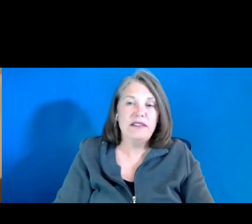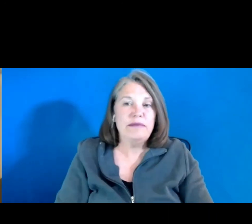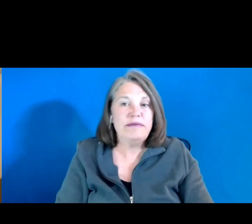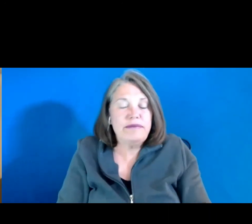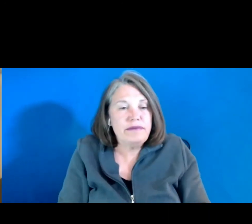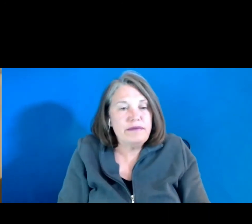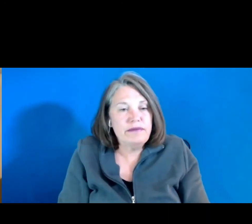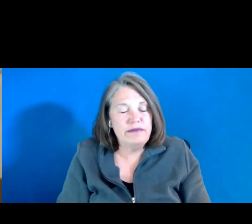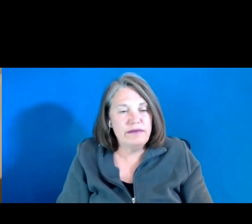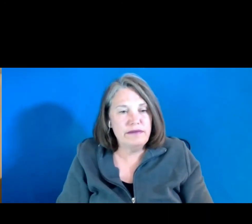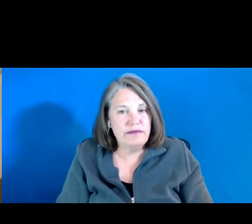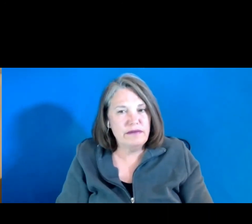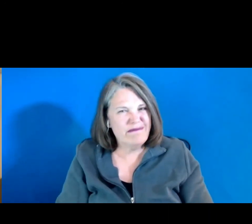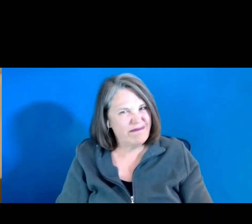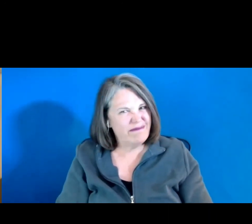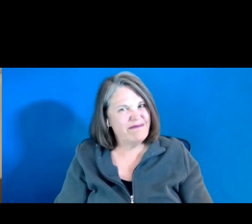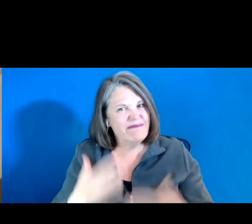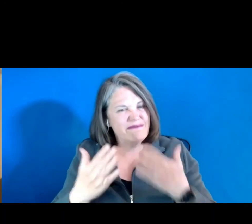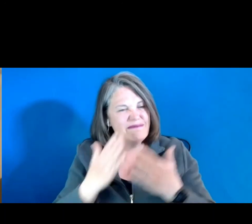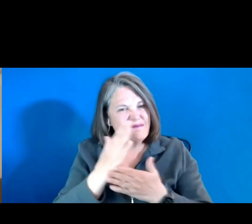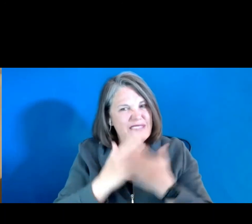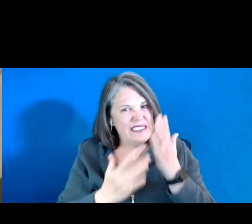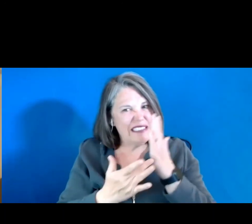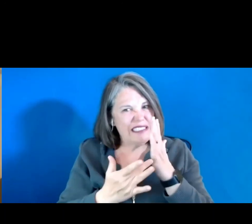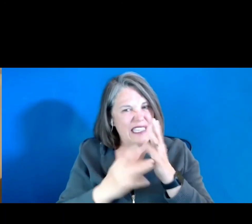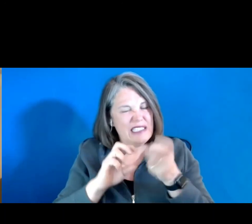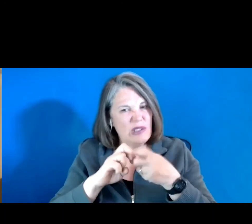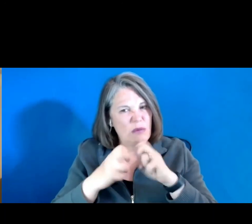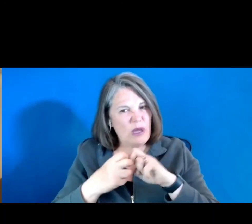We're having some technical problem?